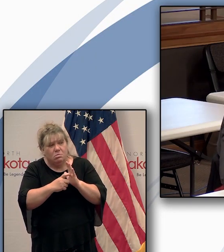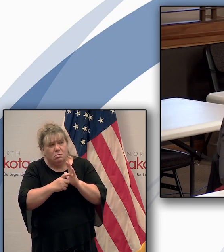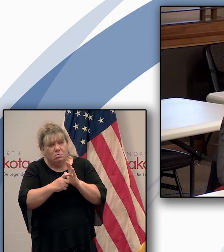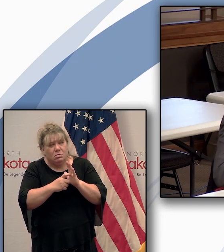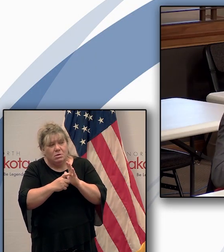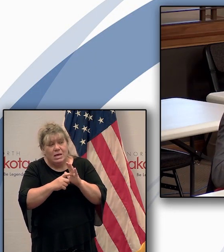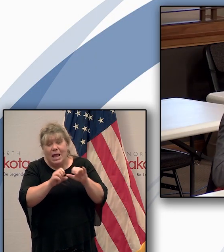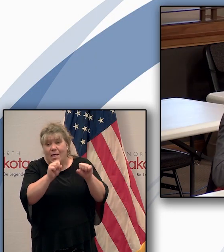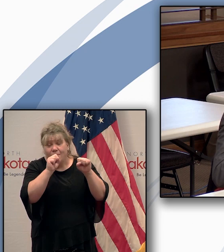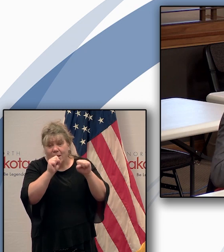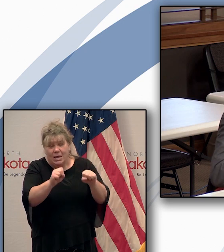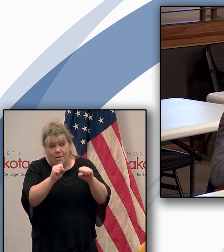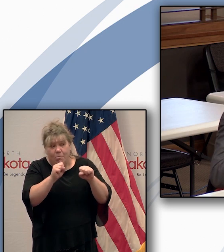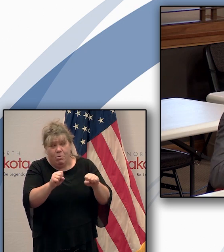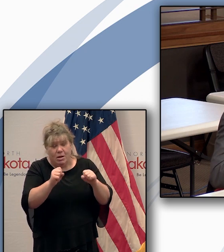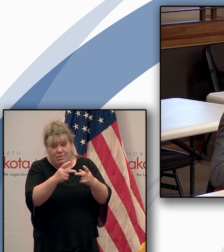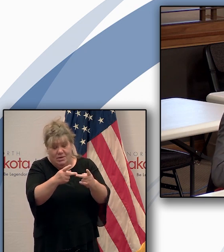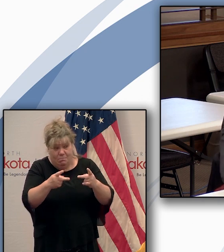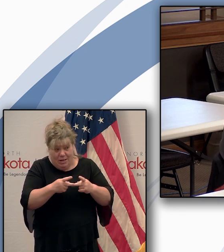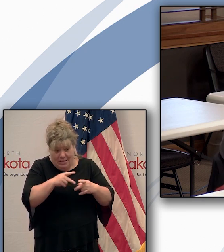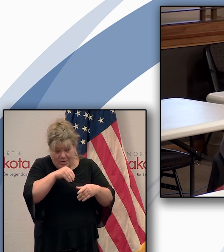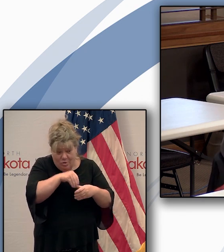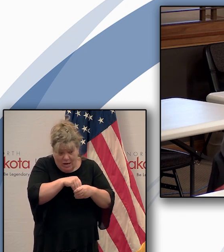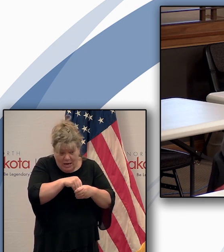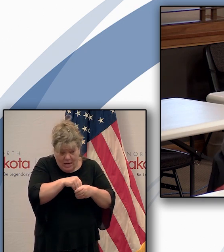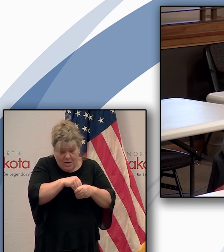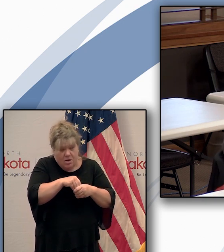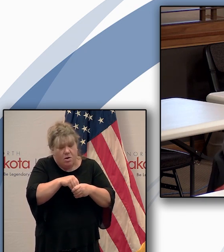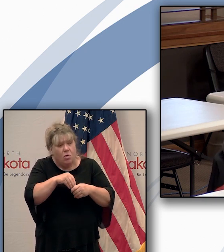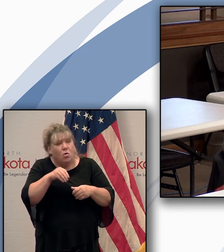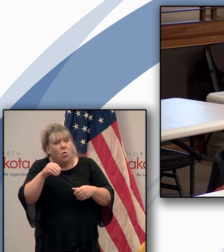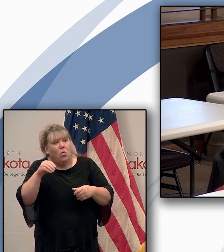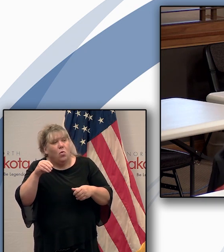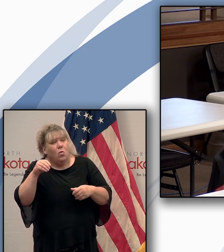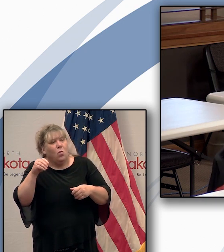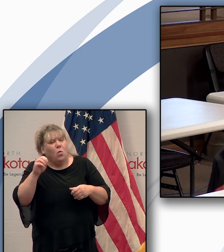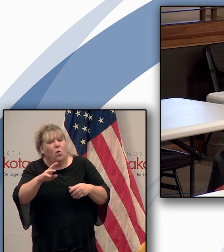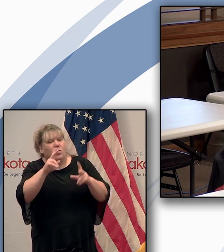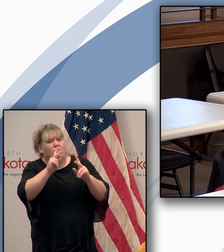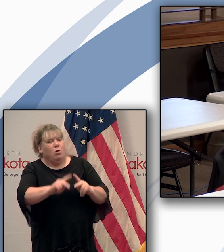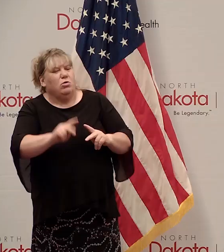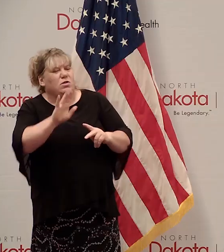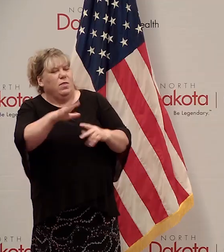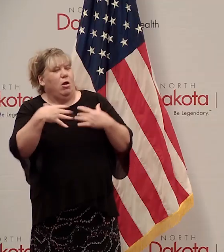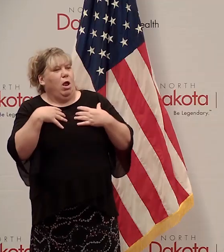the capabilities of the place they are in, or the condition of the person?